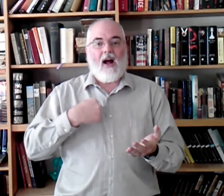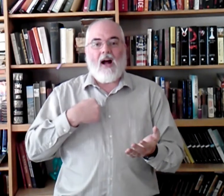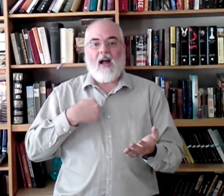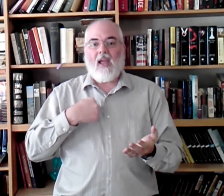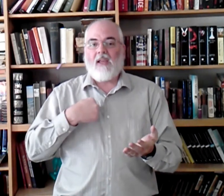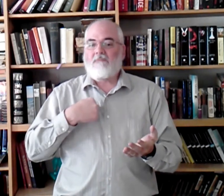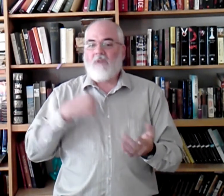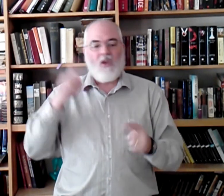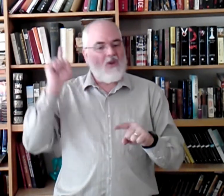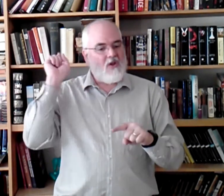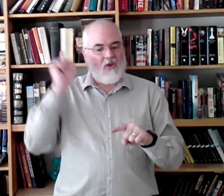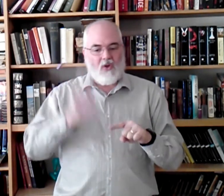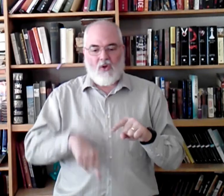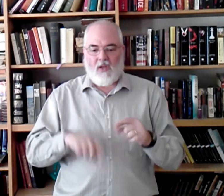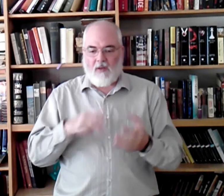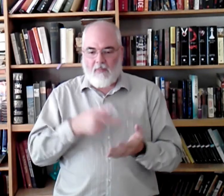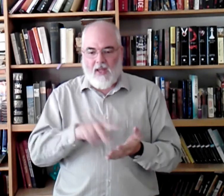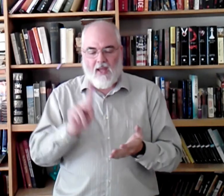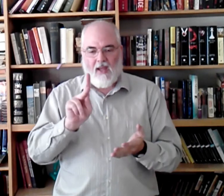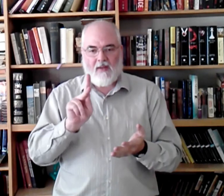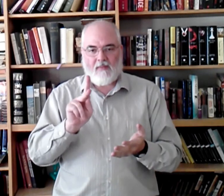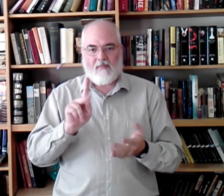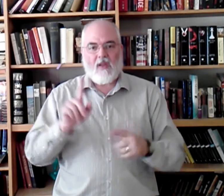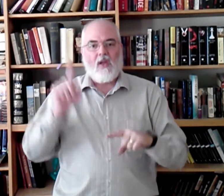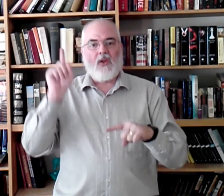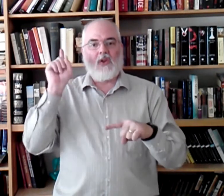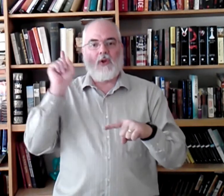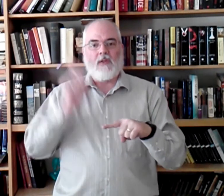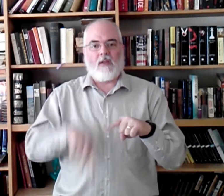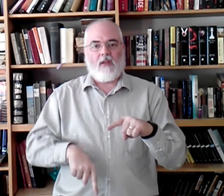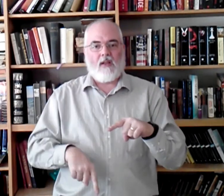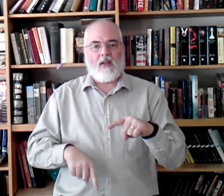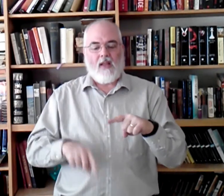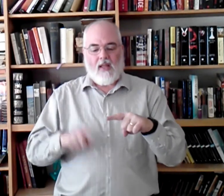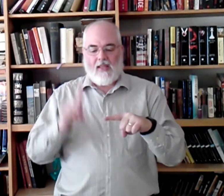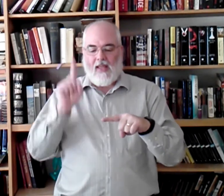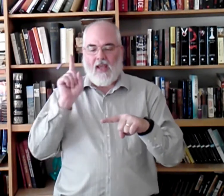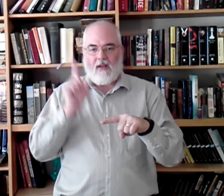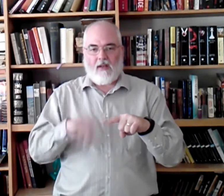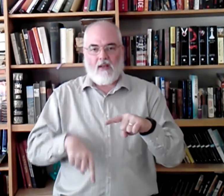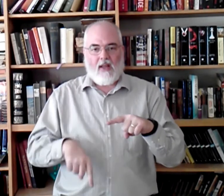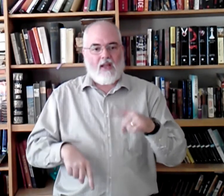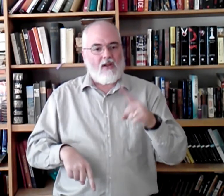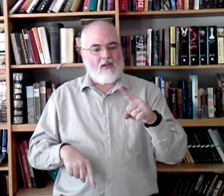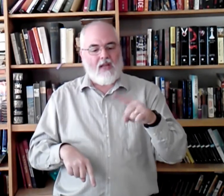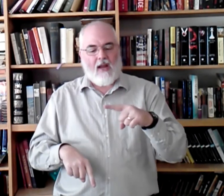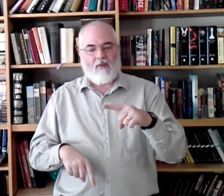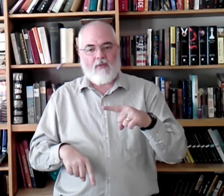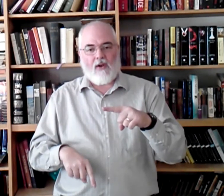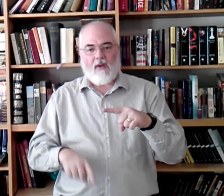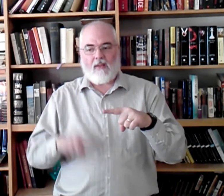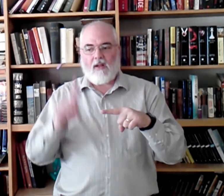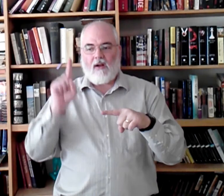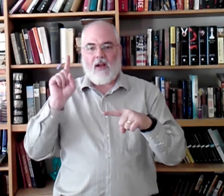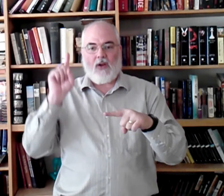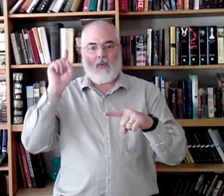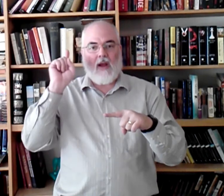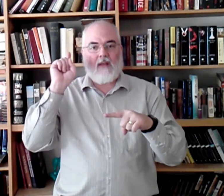I couldn't pay. Couldn't. Can't. You just kind of have your finger out there and your right,